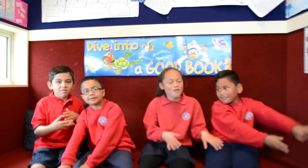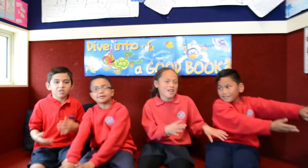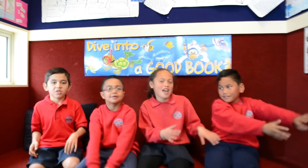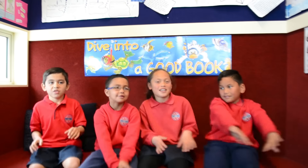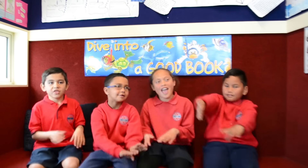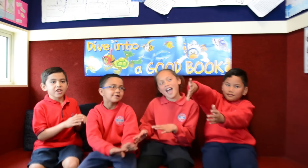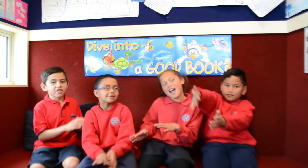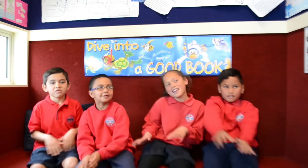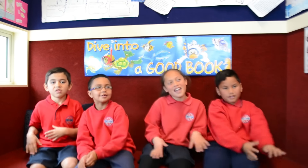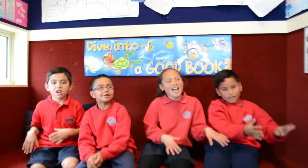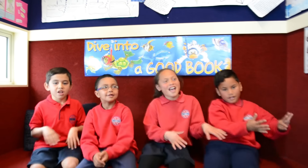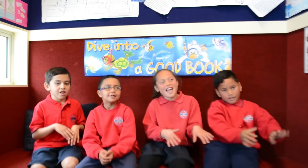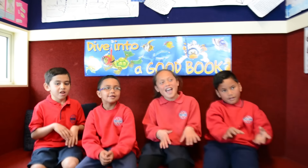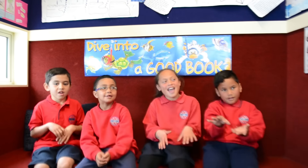it'll down, yeah